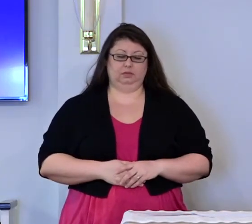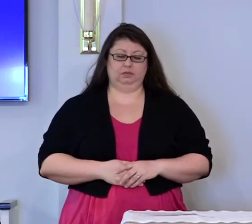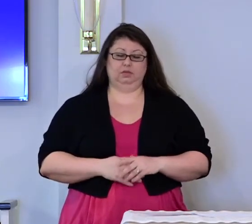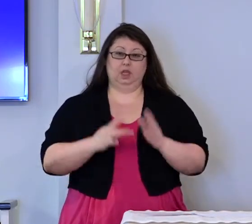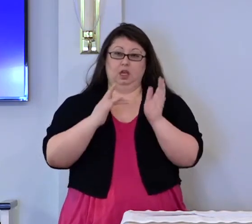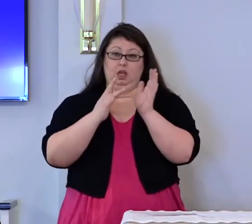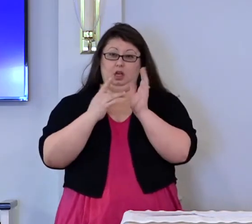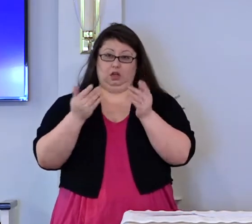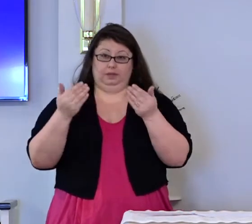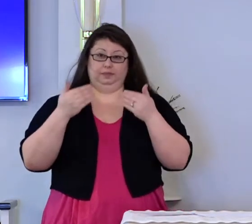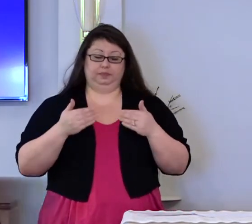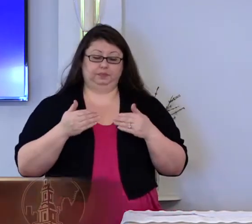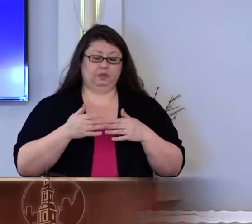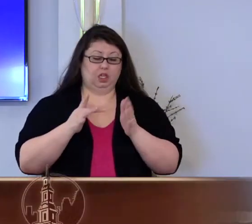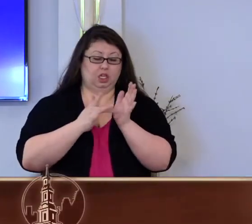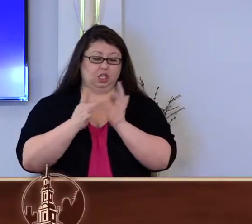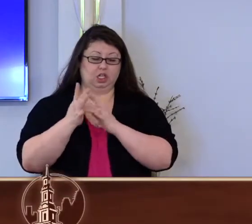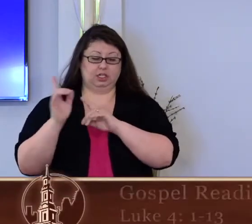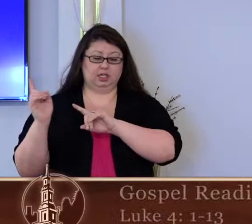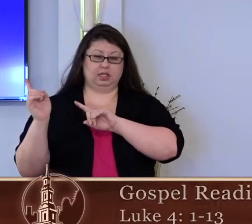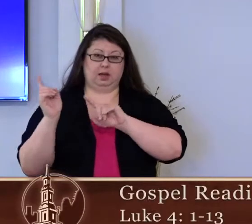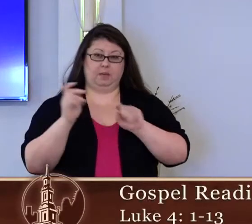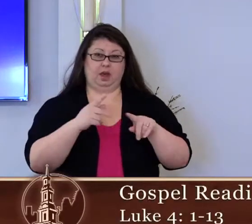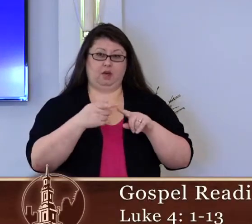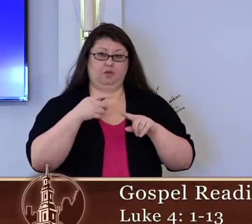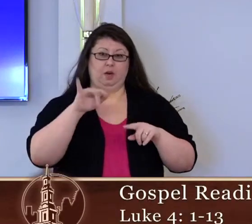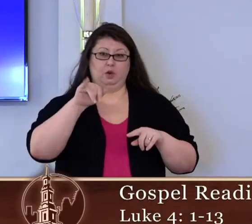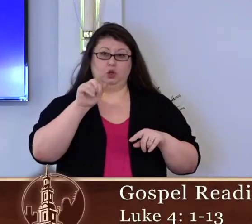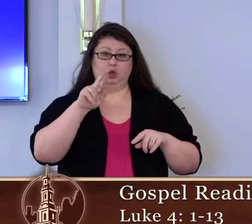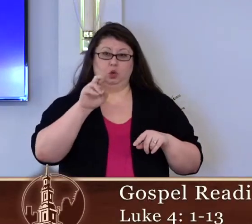Jesus returned from the Jordan River.